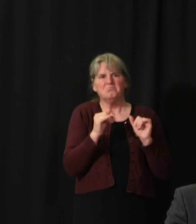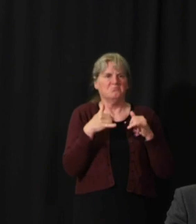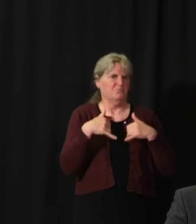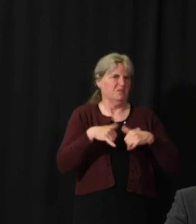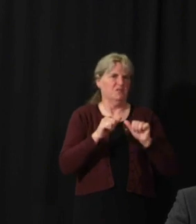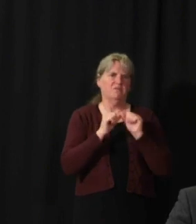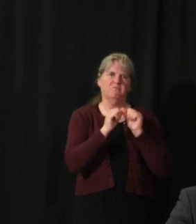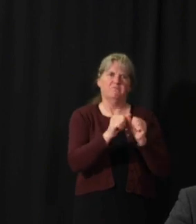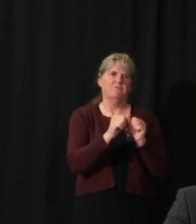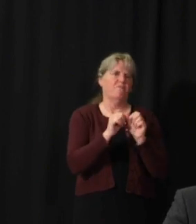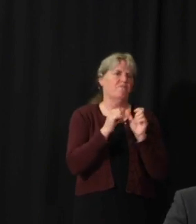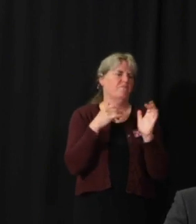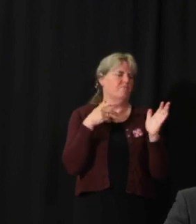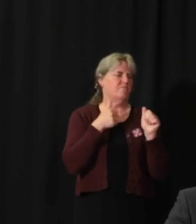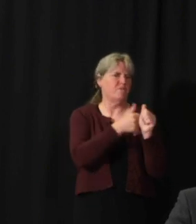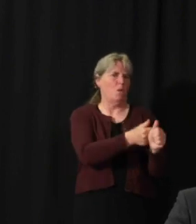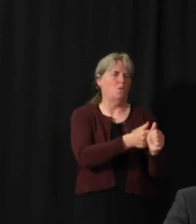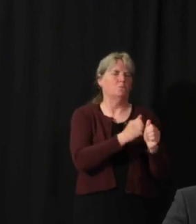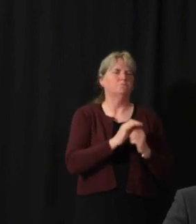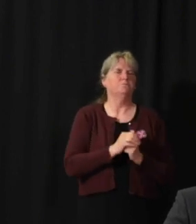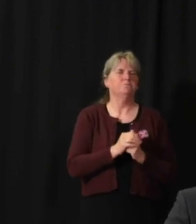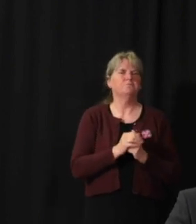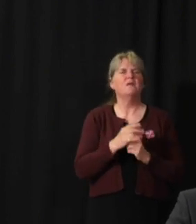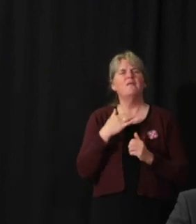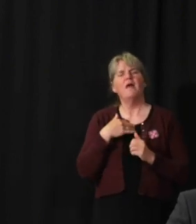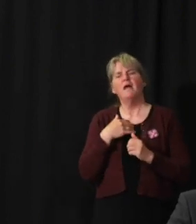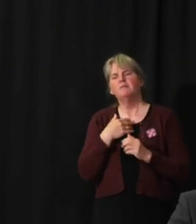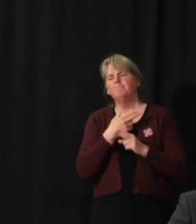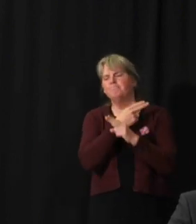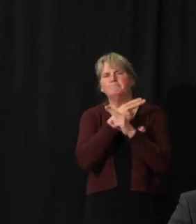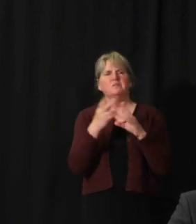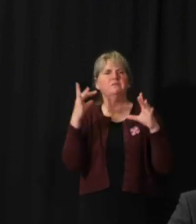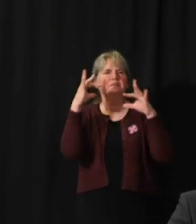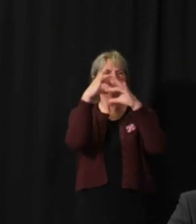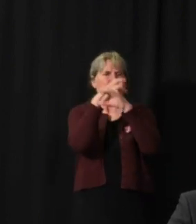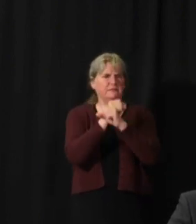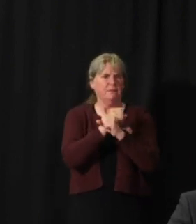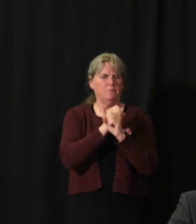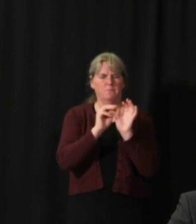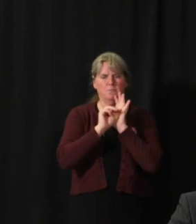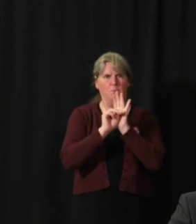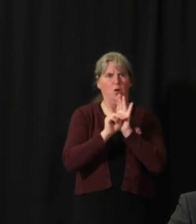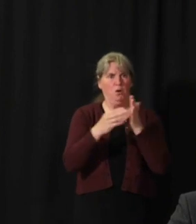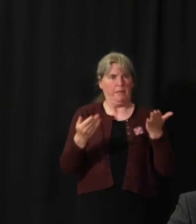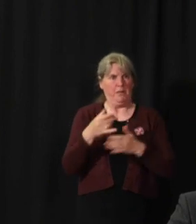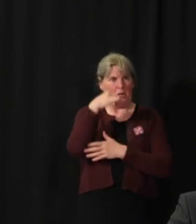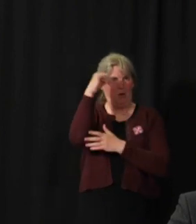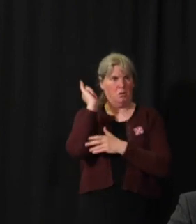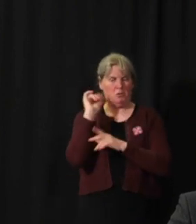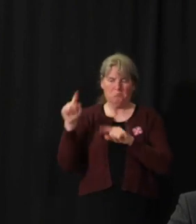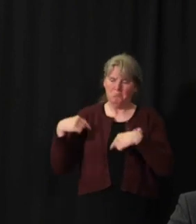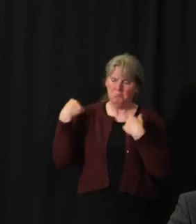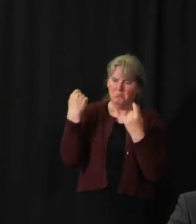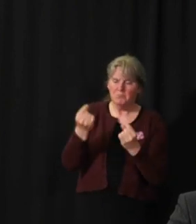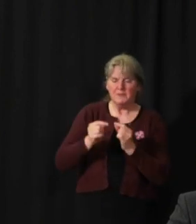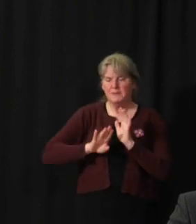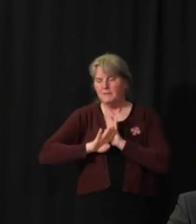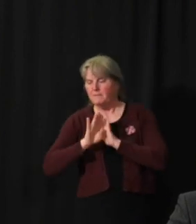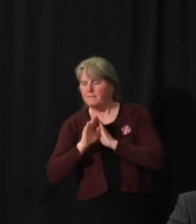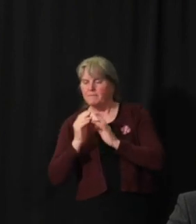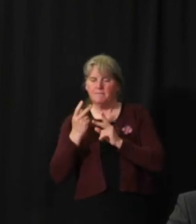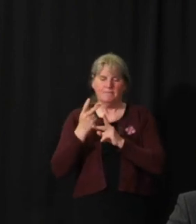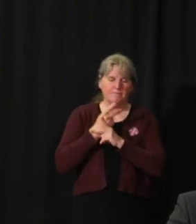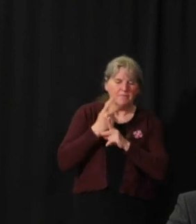So that's the short summary of the modeling and the type of thinking that we're putting into models, a bit of a